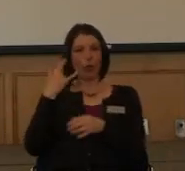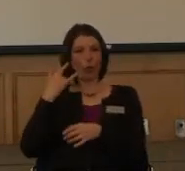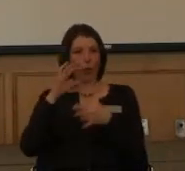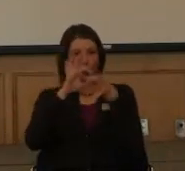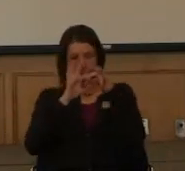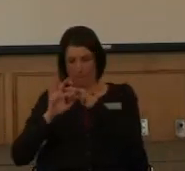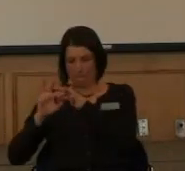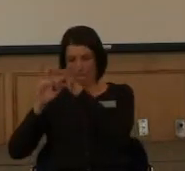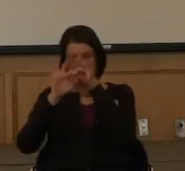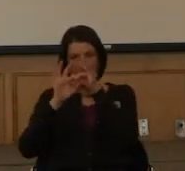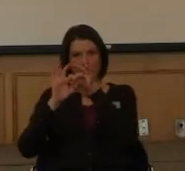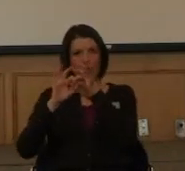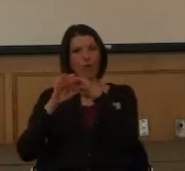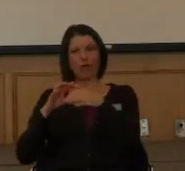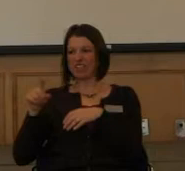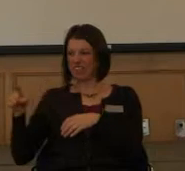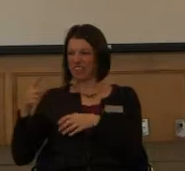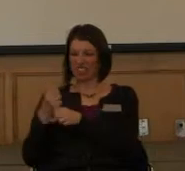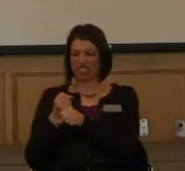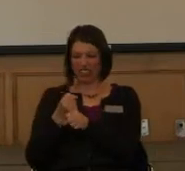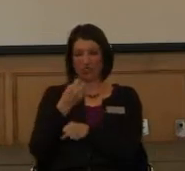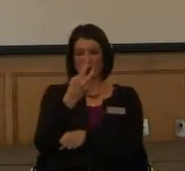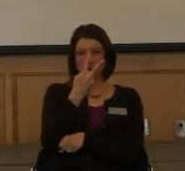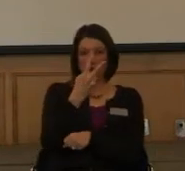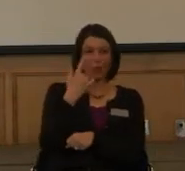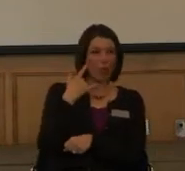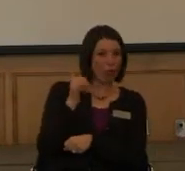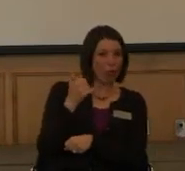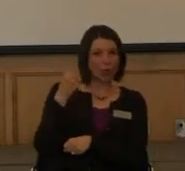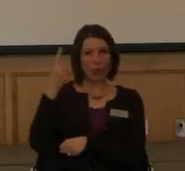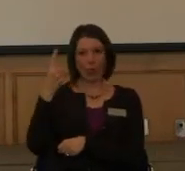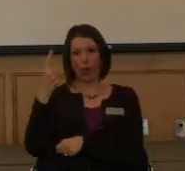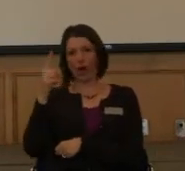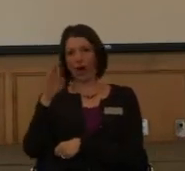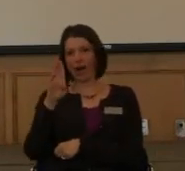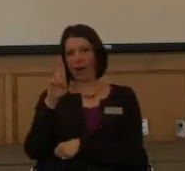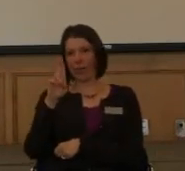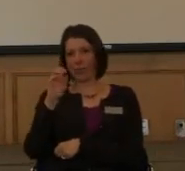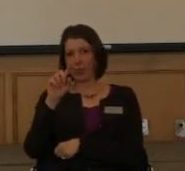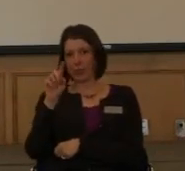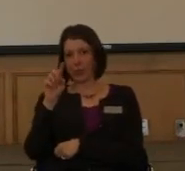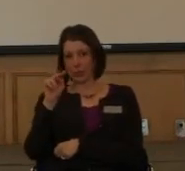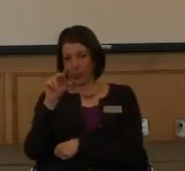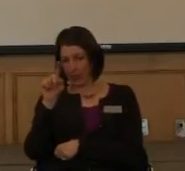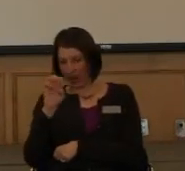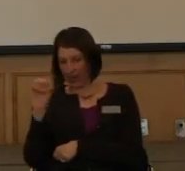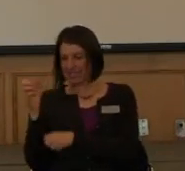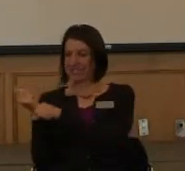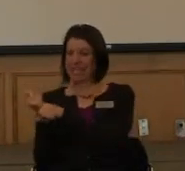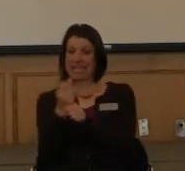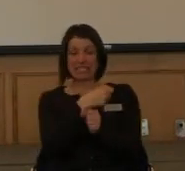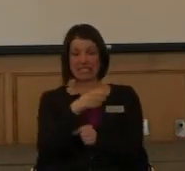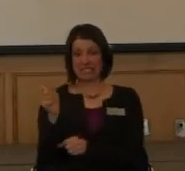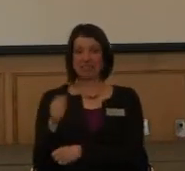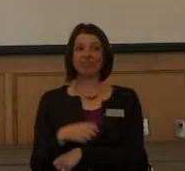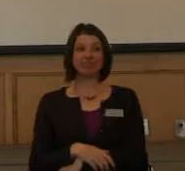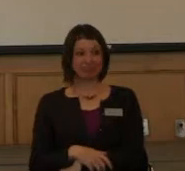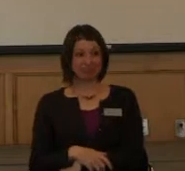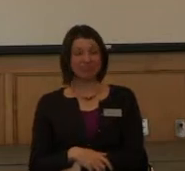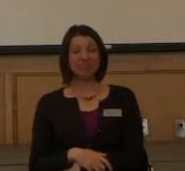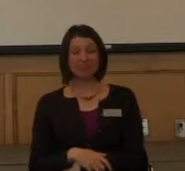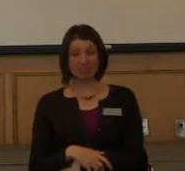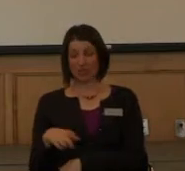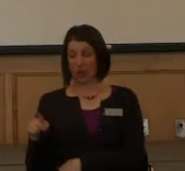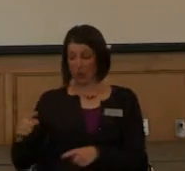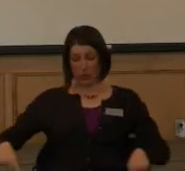he won two golds and a bronze, I think, in doubles tennis and singles. So, you